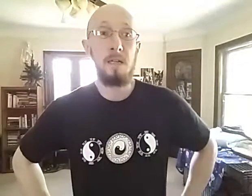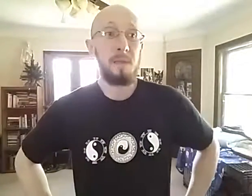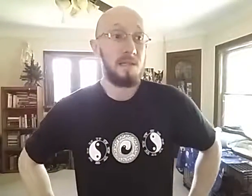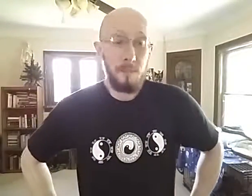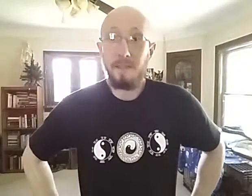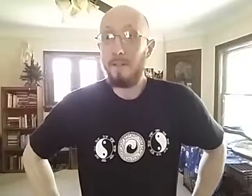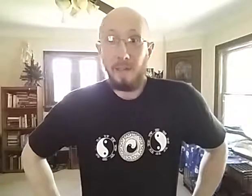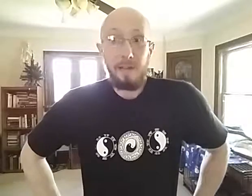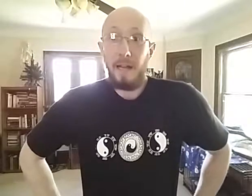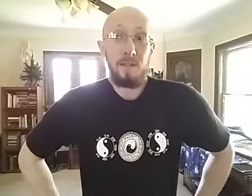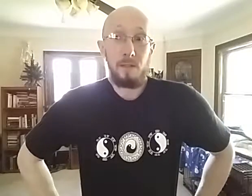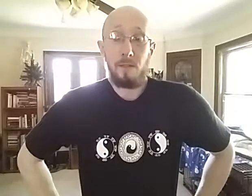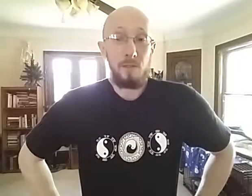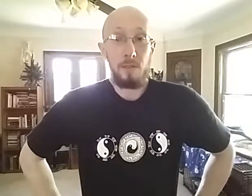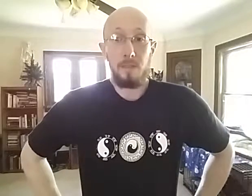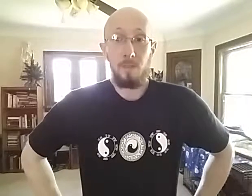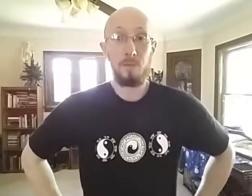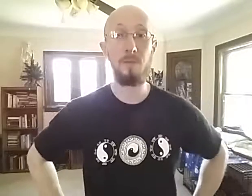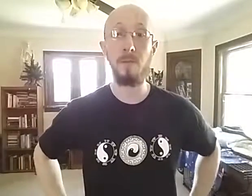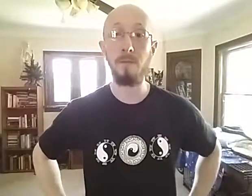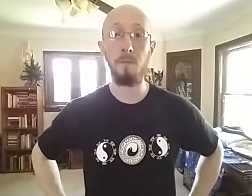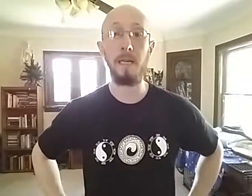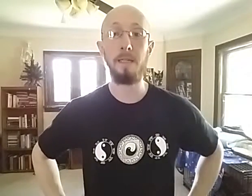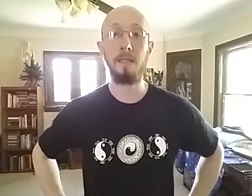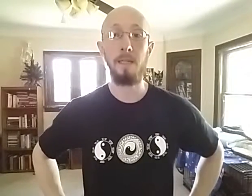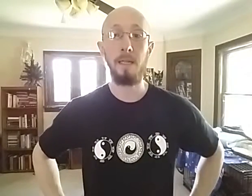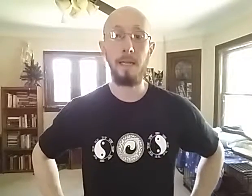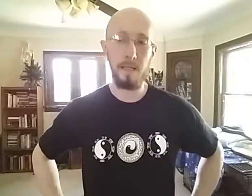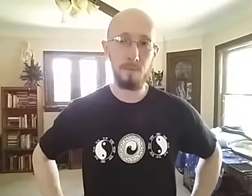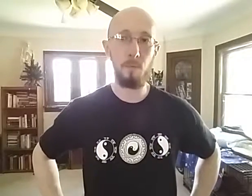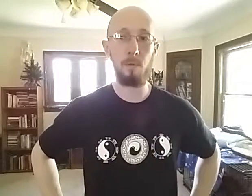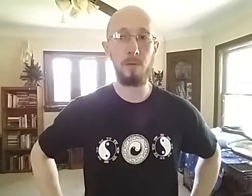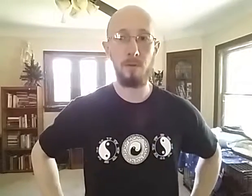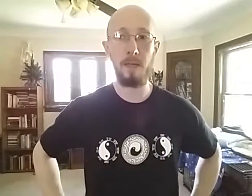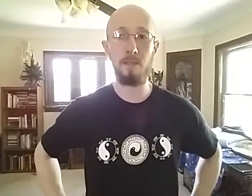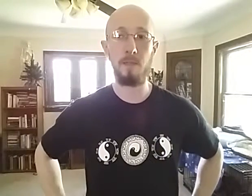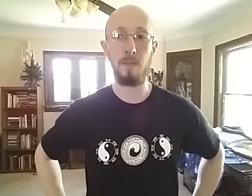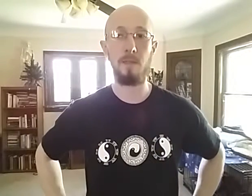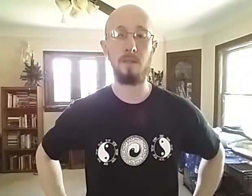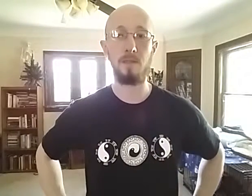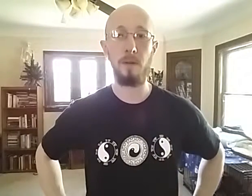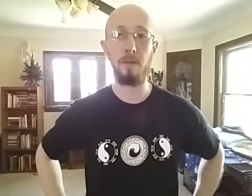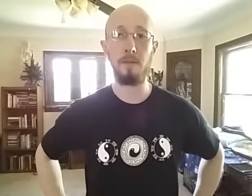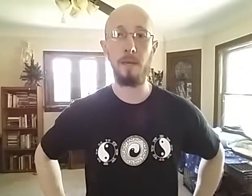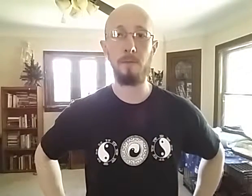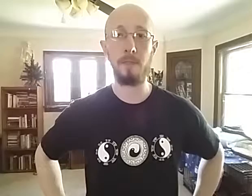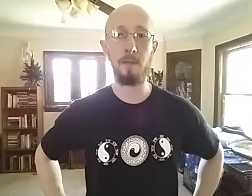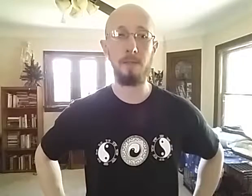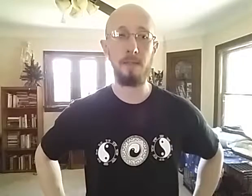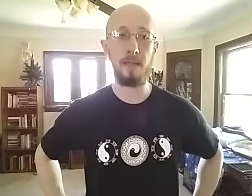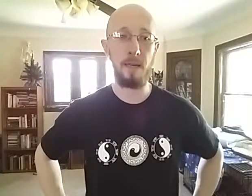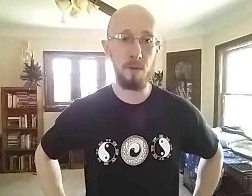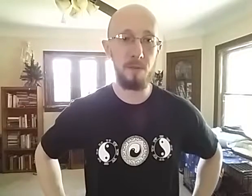Because they've been there, done that, and they're going to do it the most efficient way. And that's what we're trying to do with this as well. Not only create the health